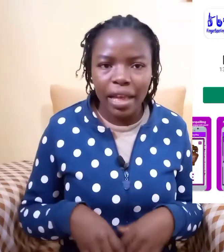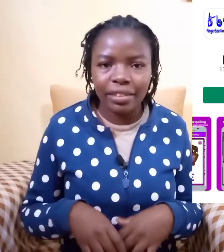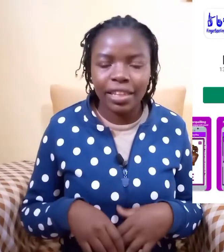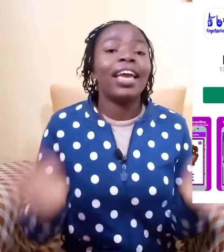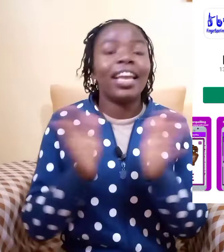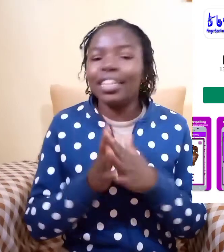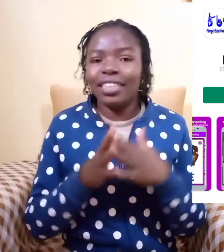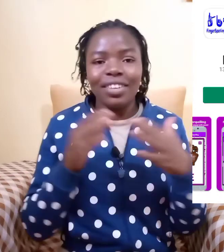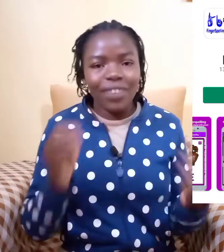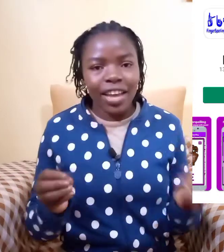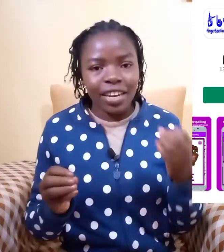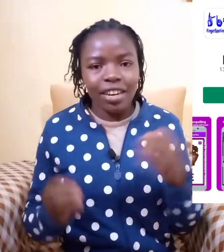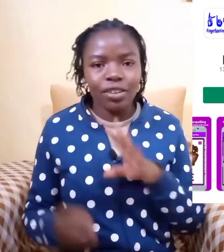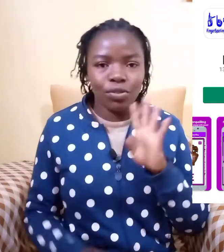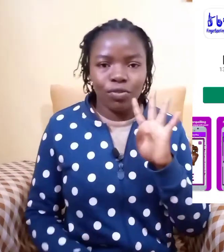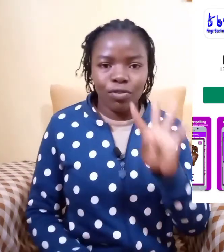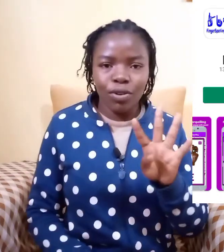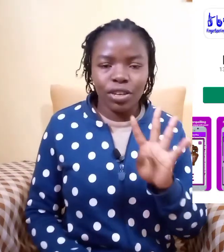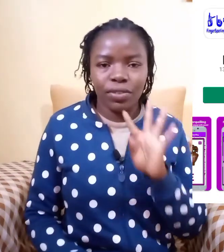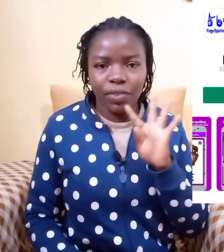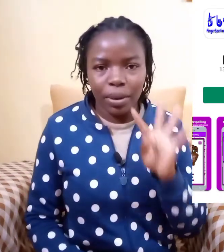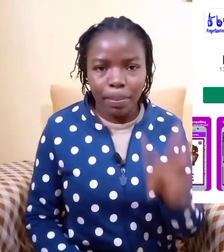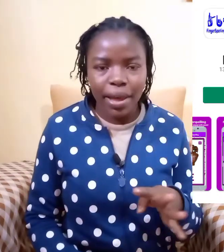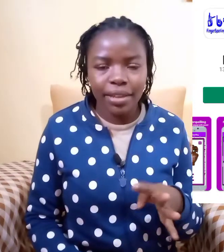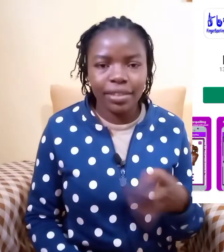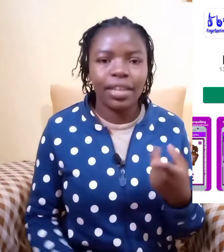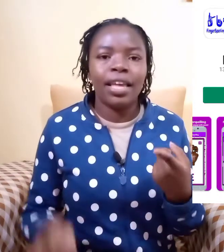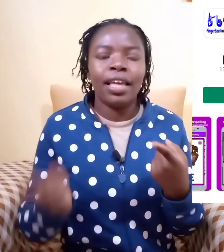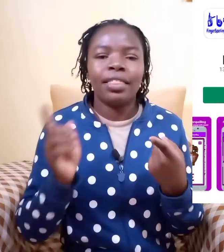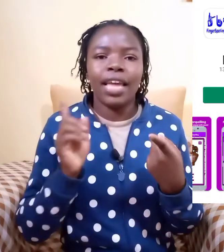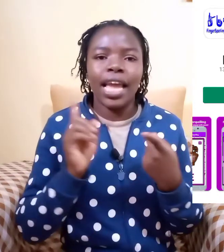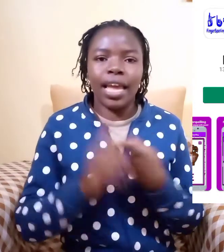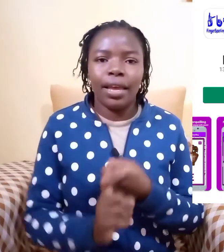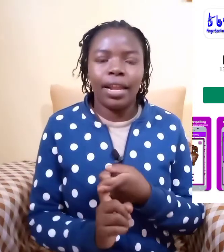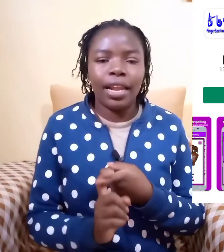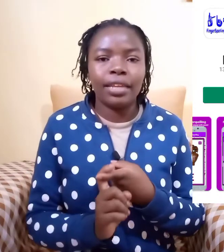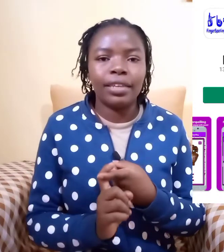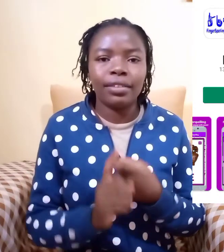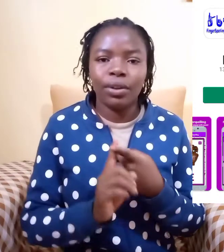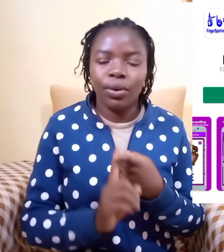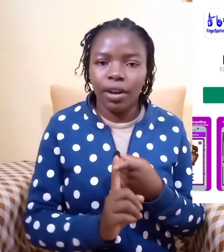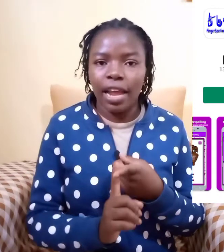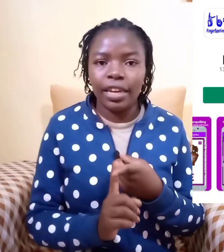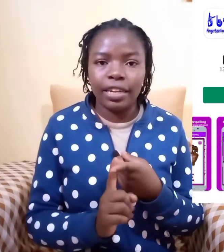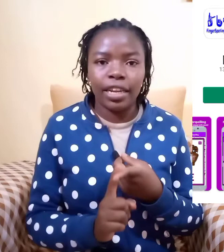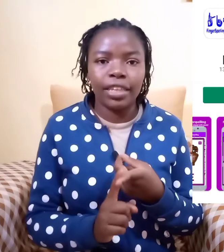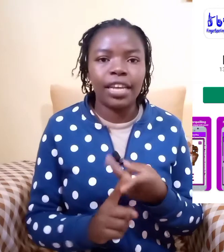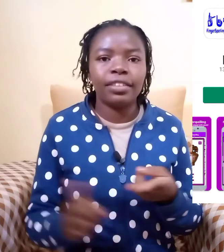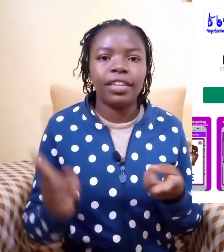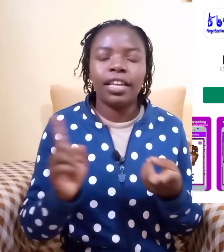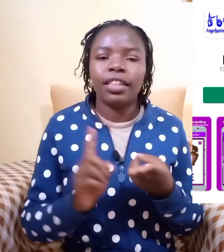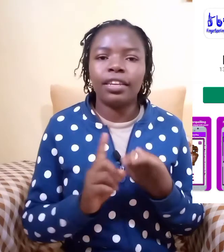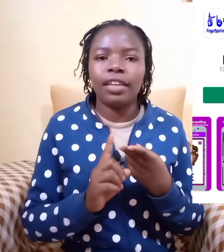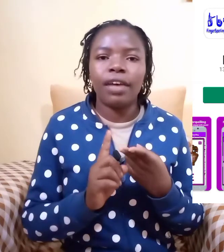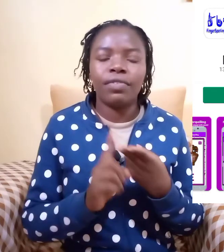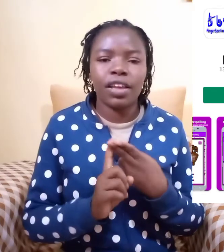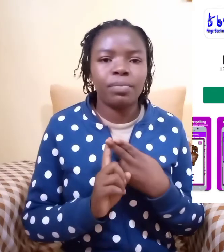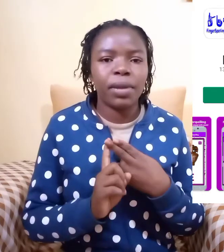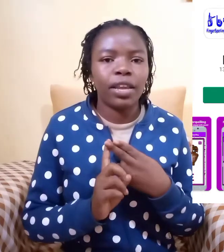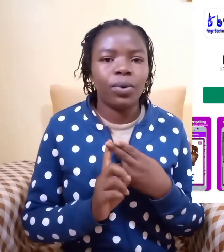plus it's divided into four different parts the letters or learning letters there is a fingerspelling